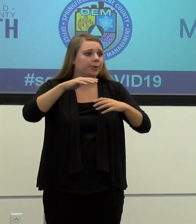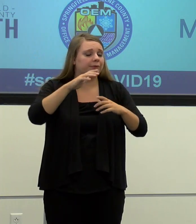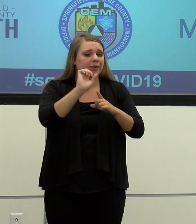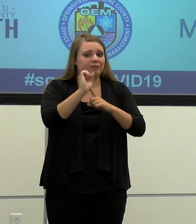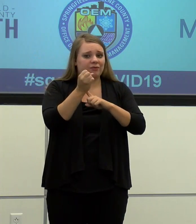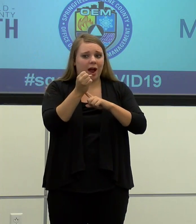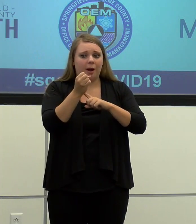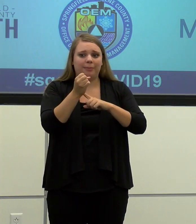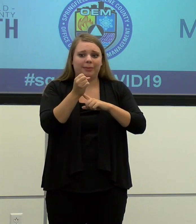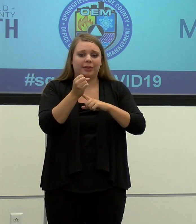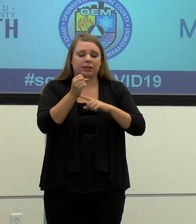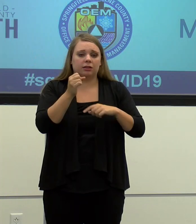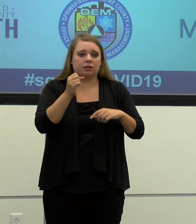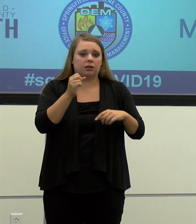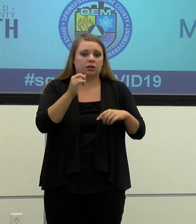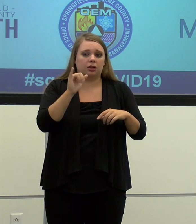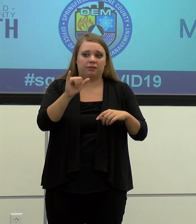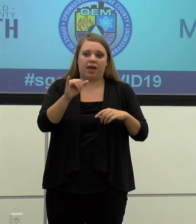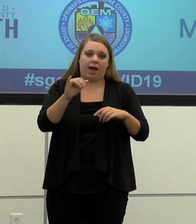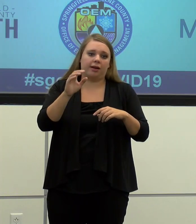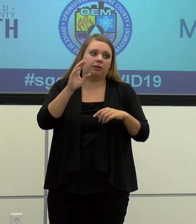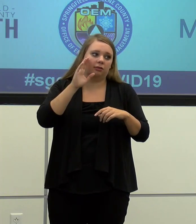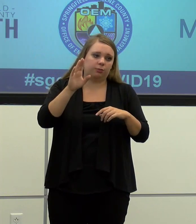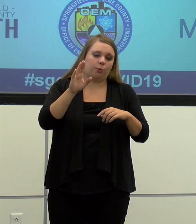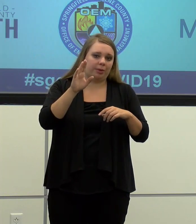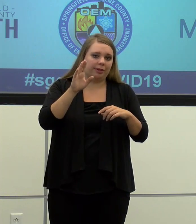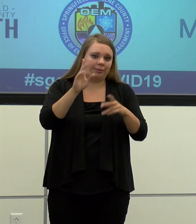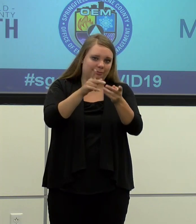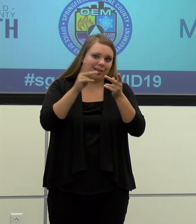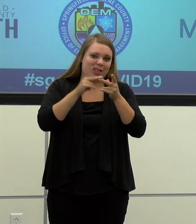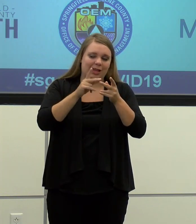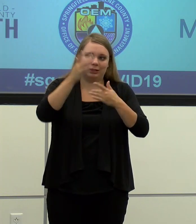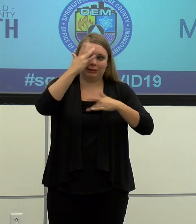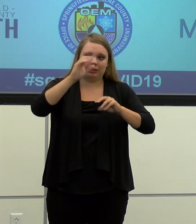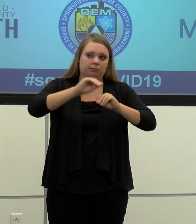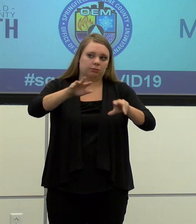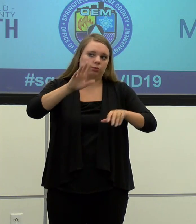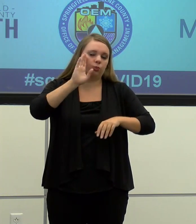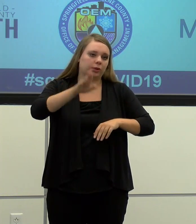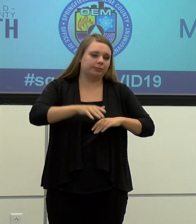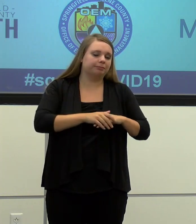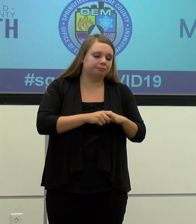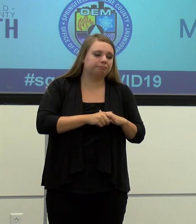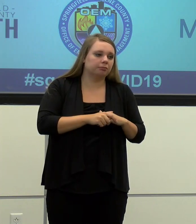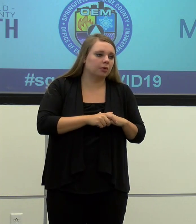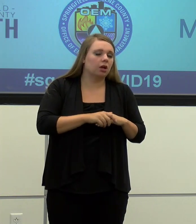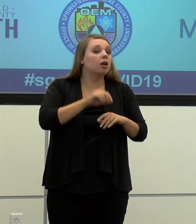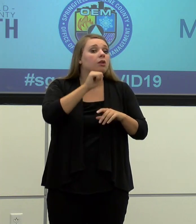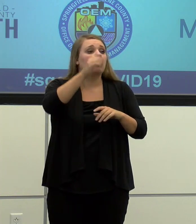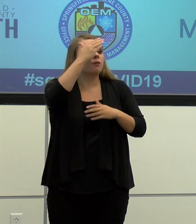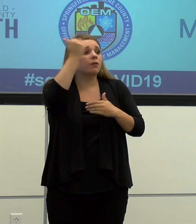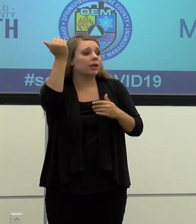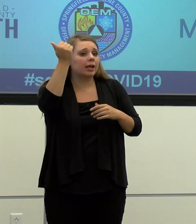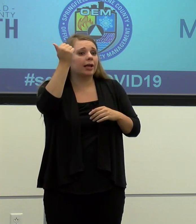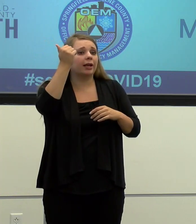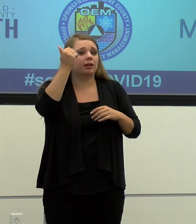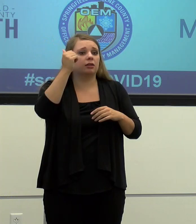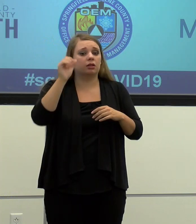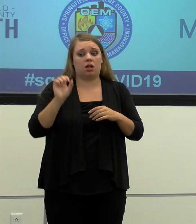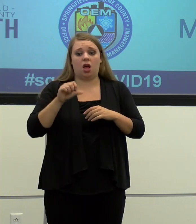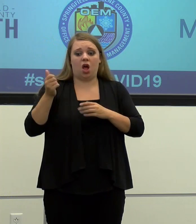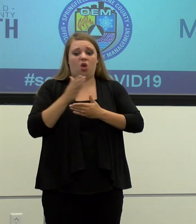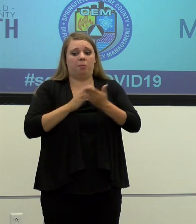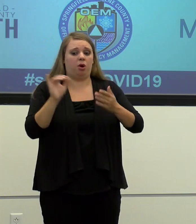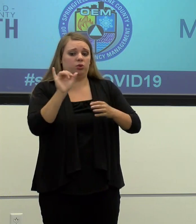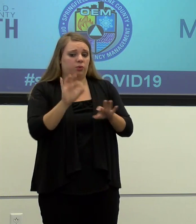uh, that's going to be a perfect perfect recipe, uh, for disease transmission. So don't forget those other complimentary